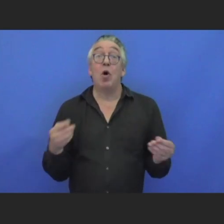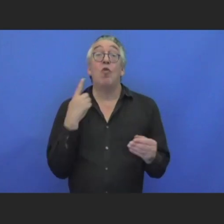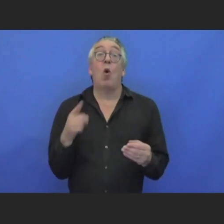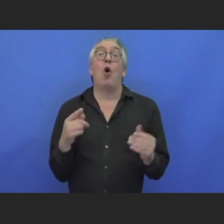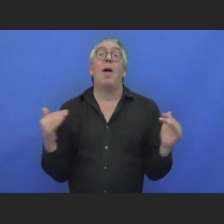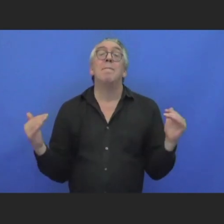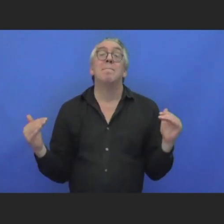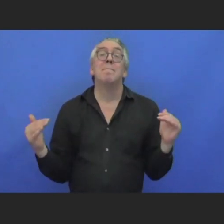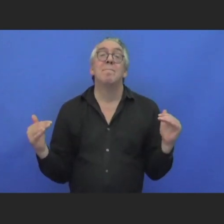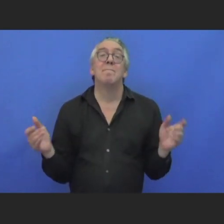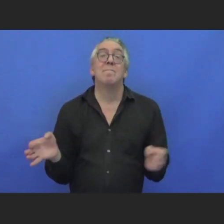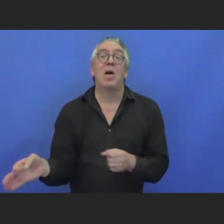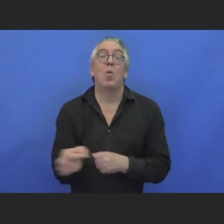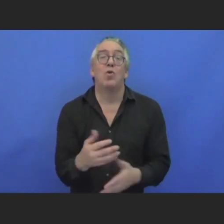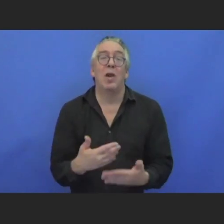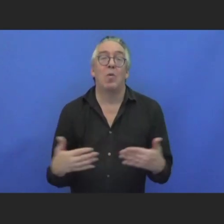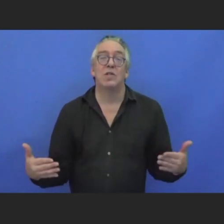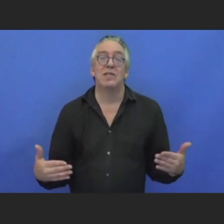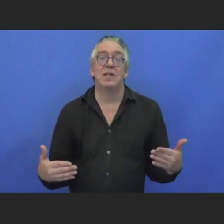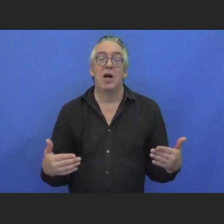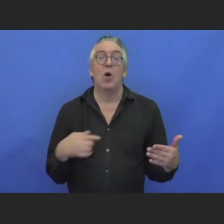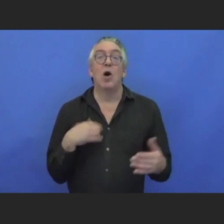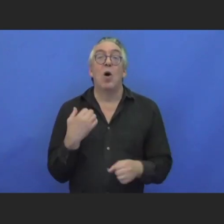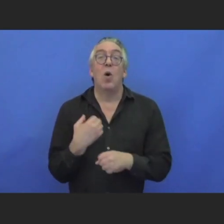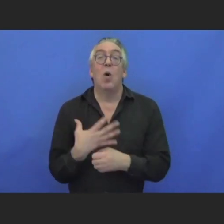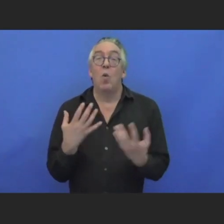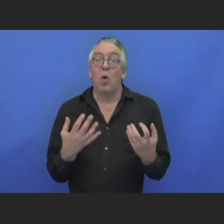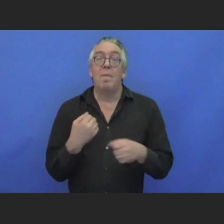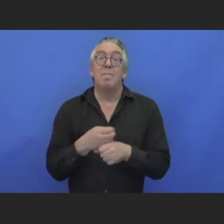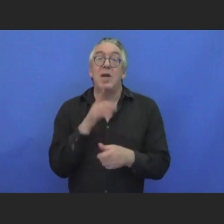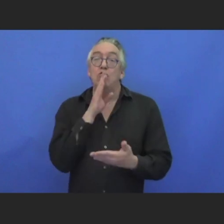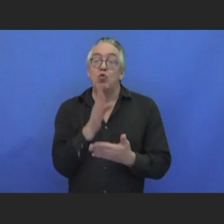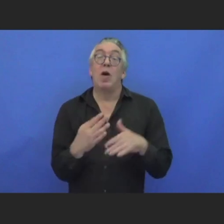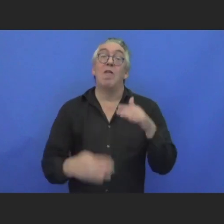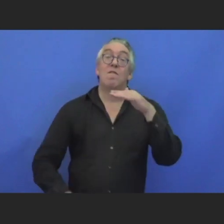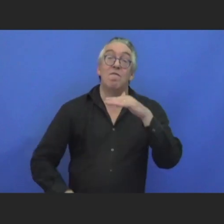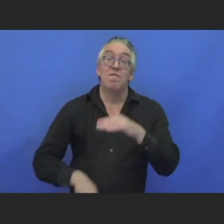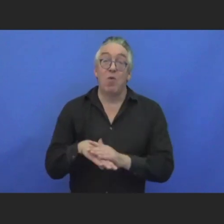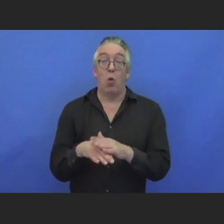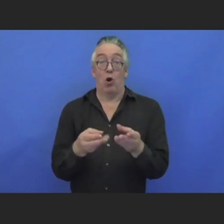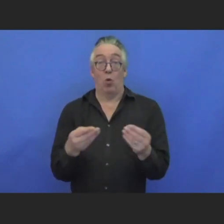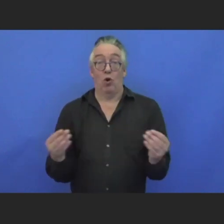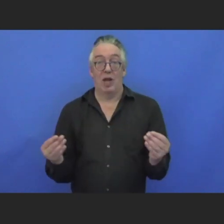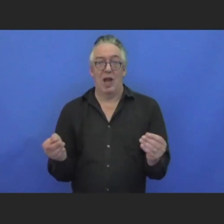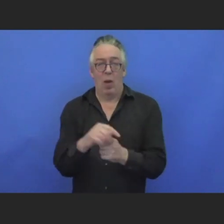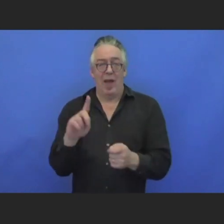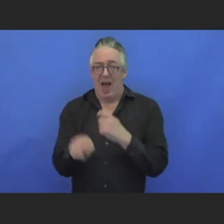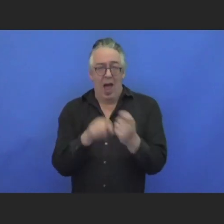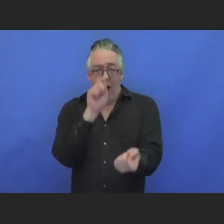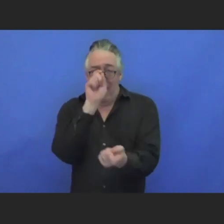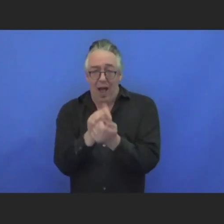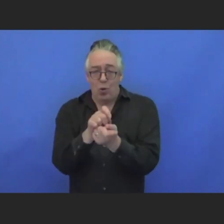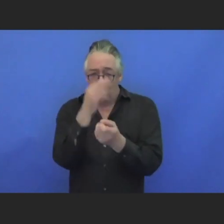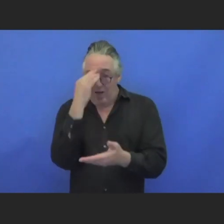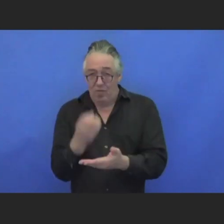benchmarks to ensure that the full and real quality with accuracy of information is definitely